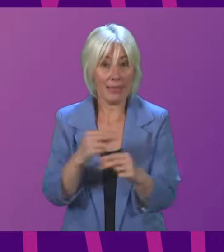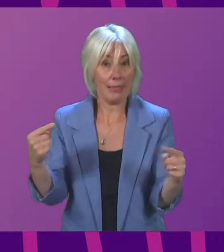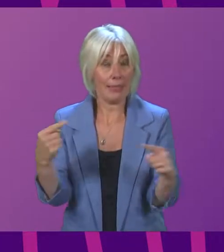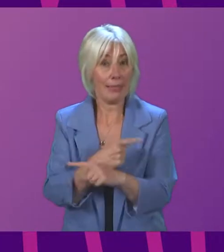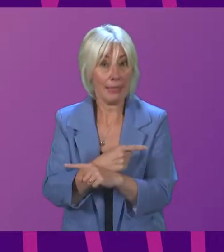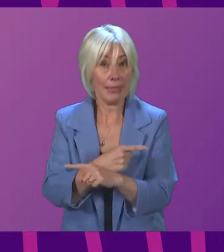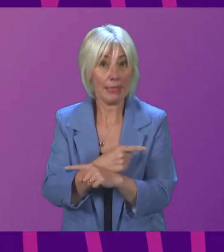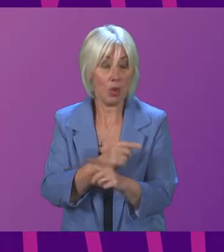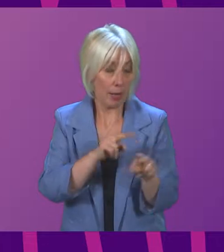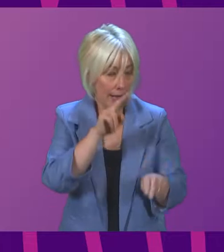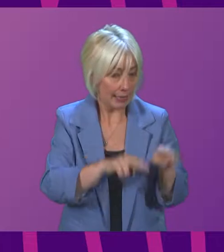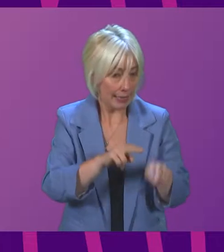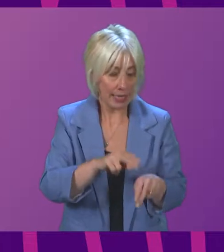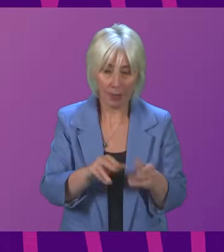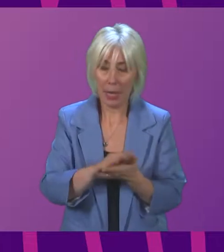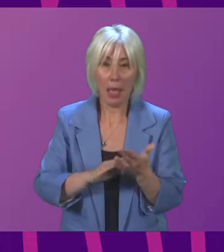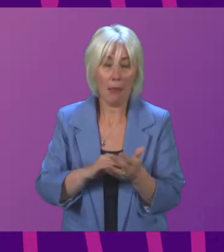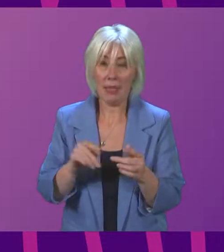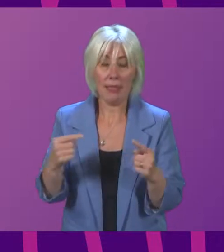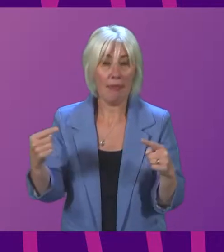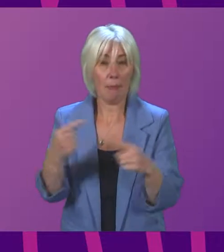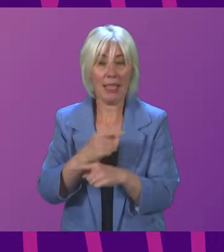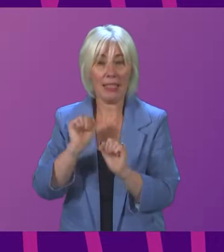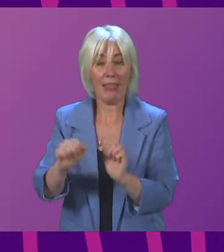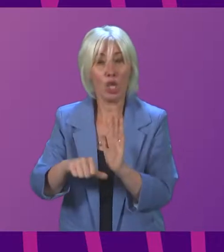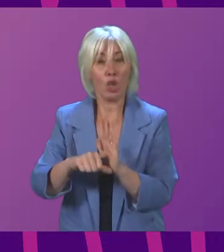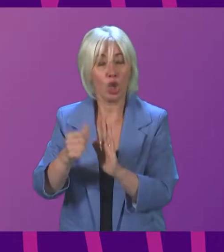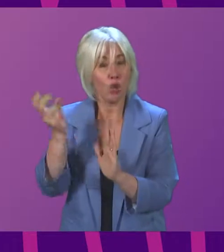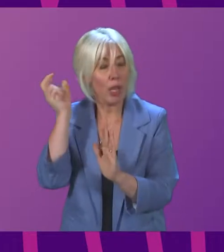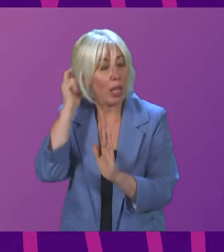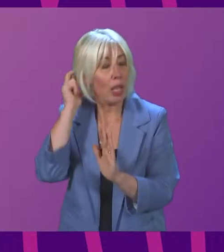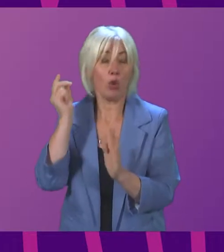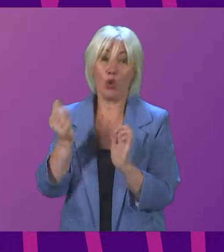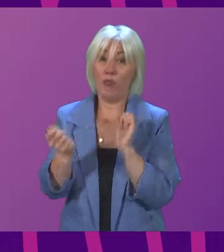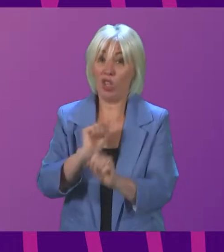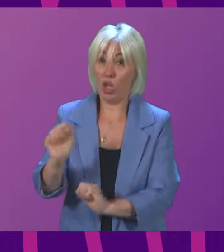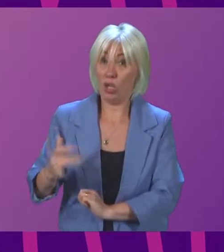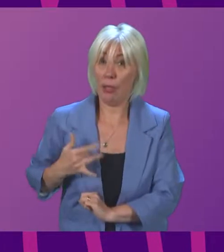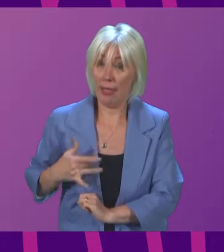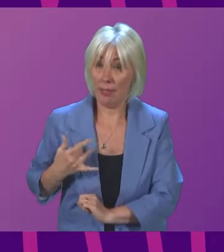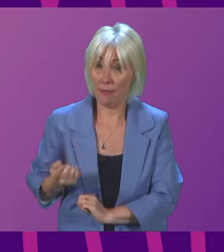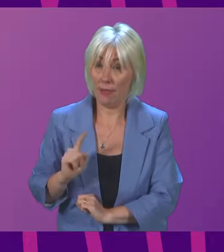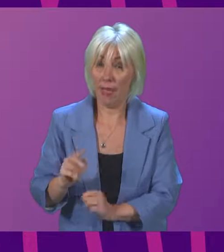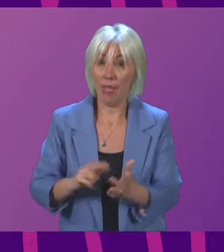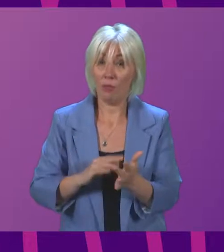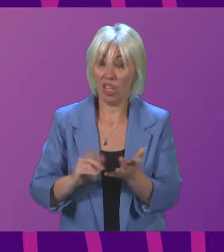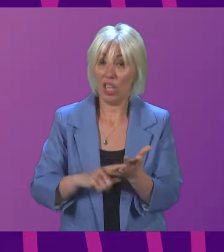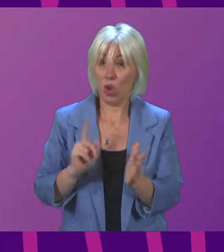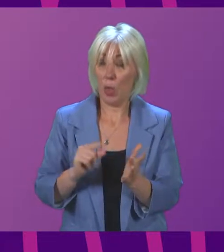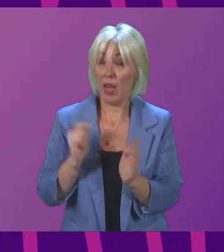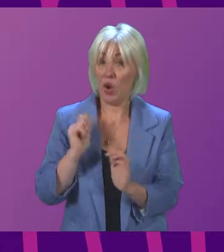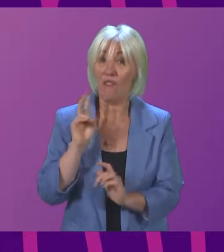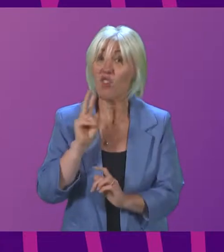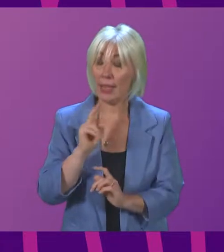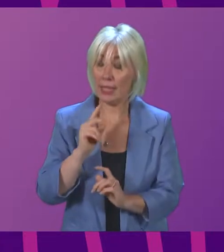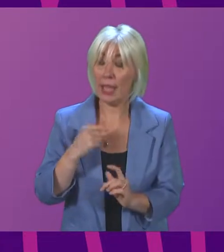and missed out on life-changing surgery. This was set out by NHS Lothian in a briefing I attended on Friday. Why